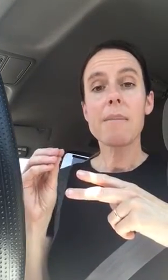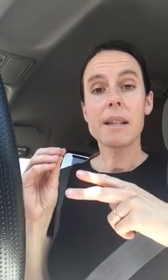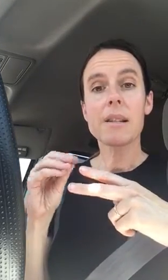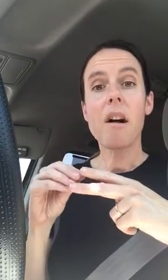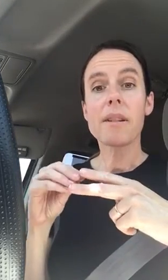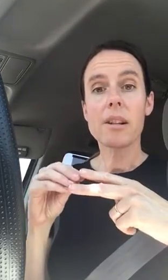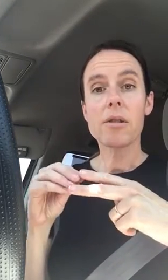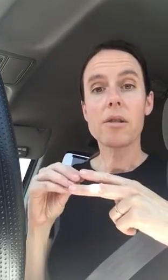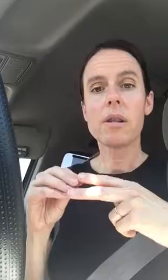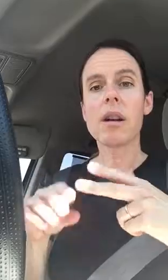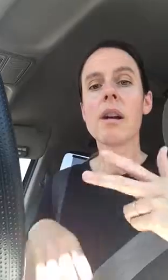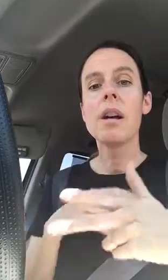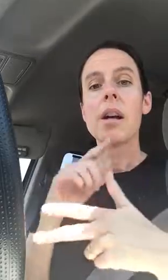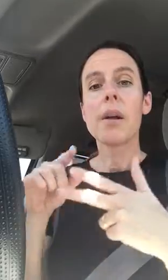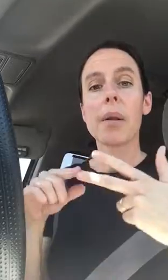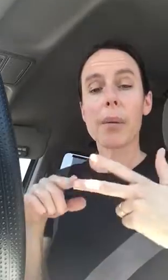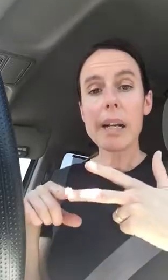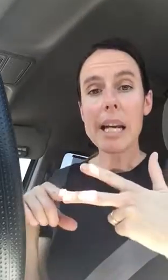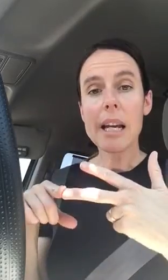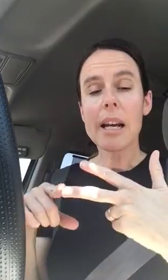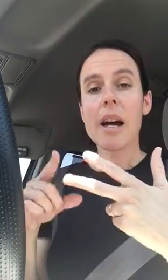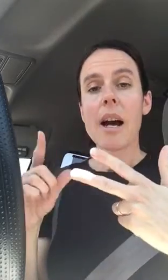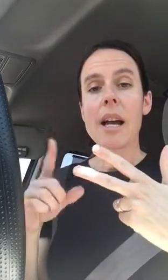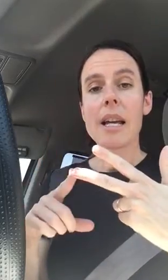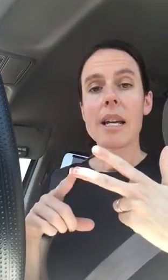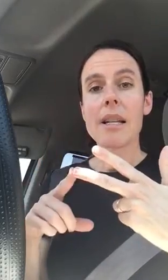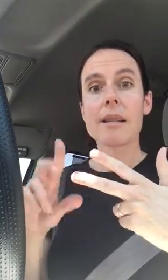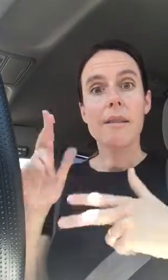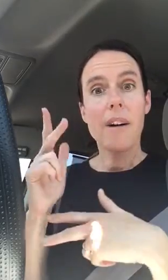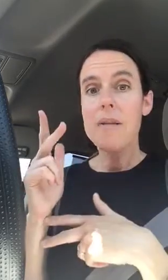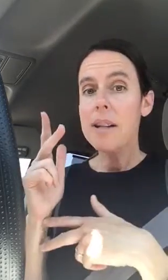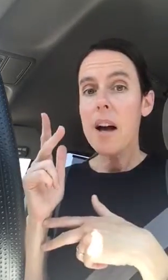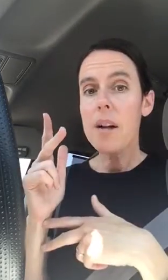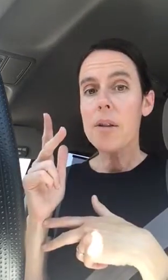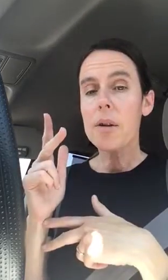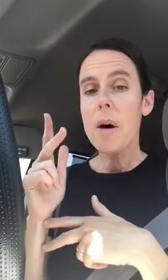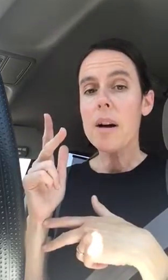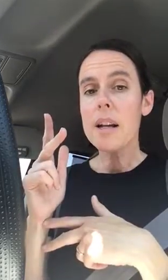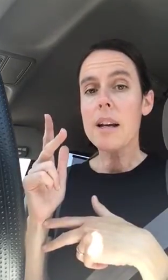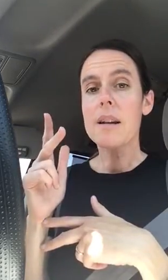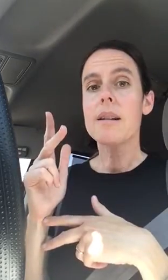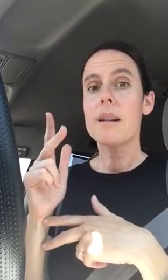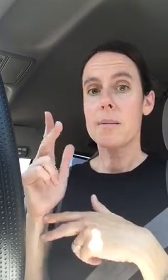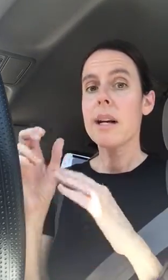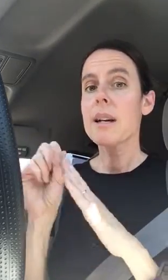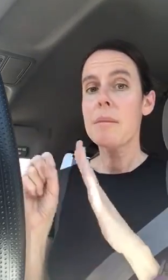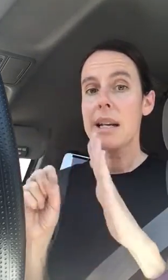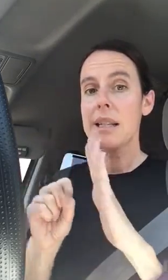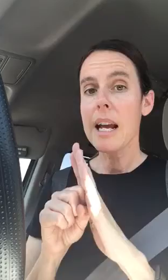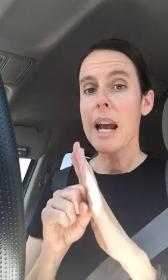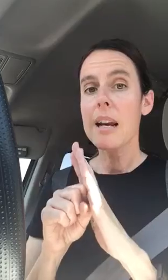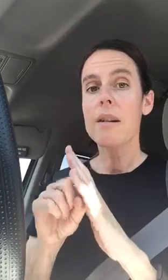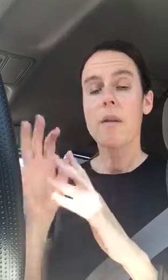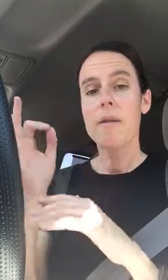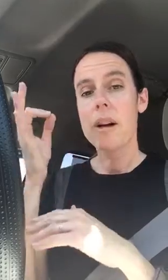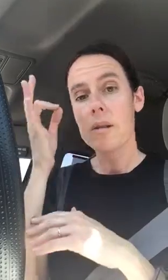Assignments confidential 3 is if I have to tell a third party It's because I'm being state or federal